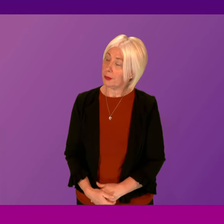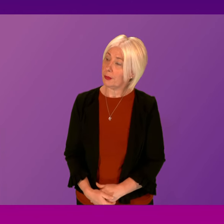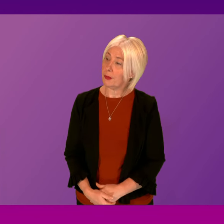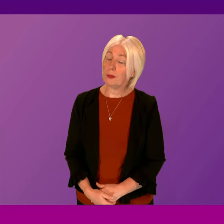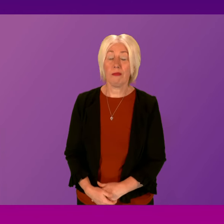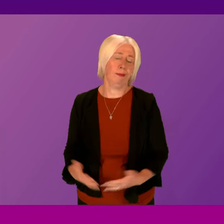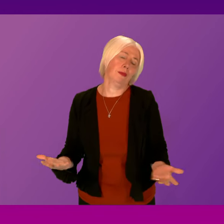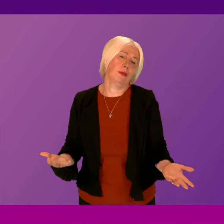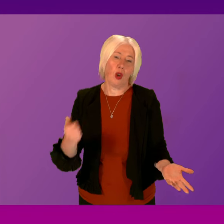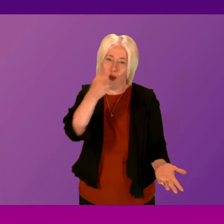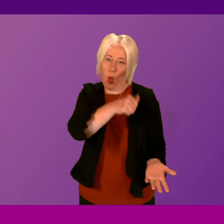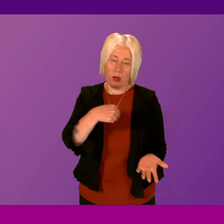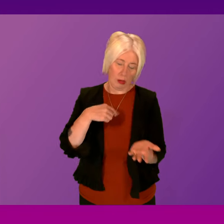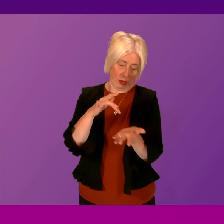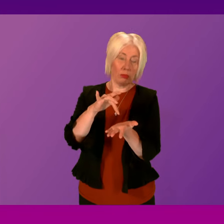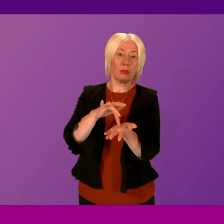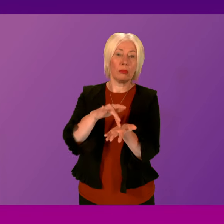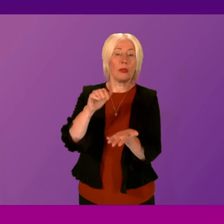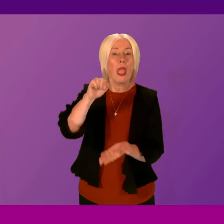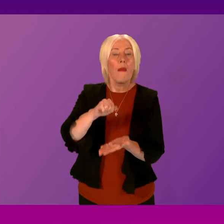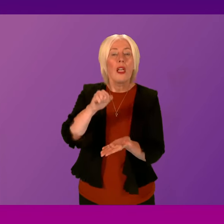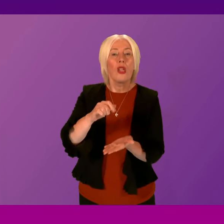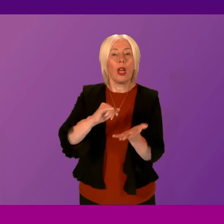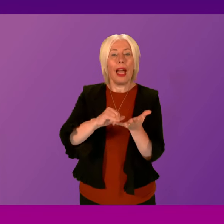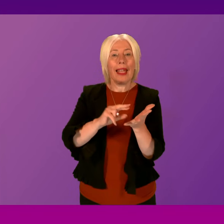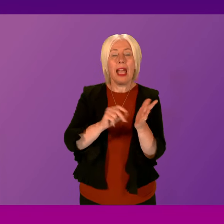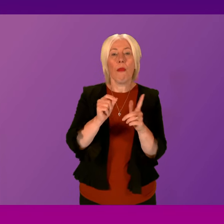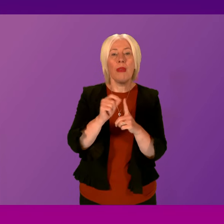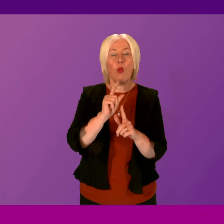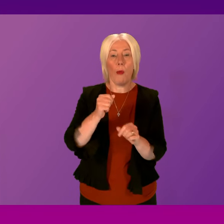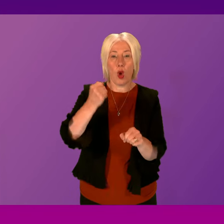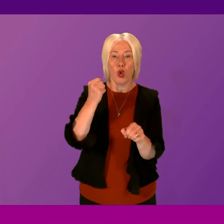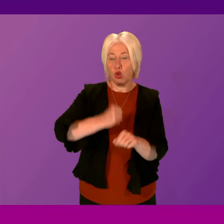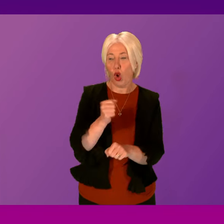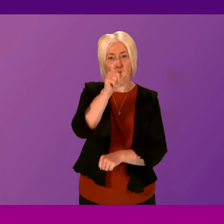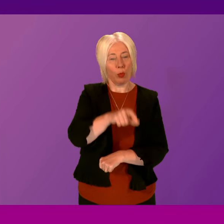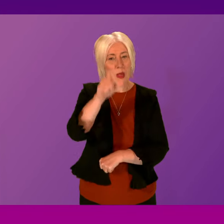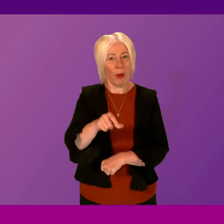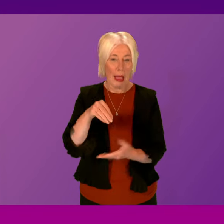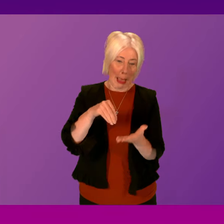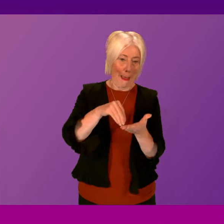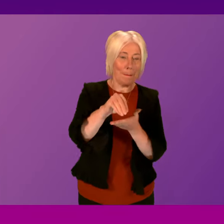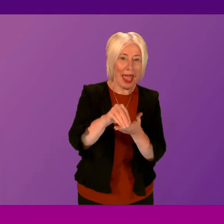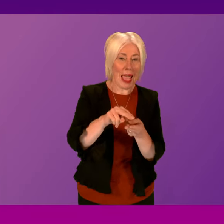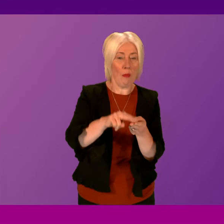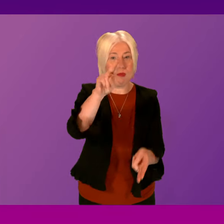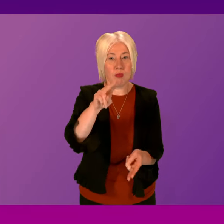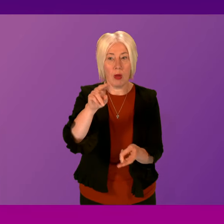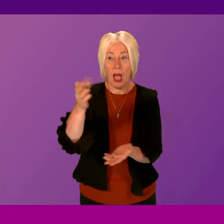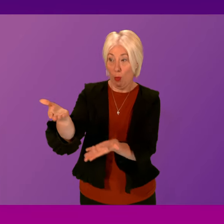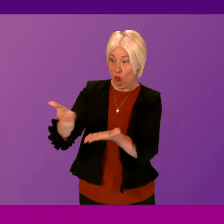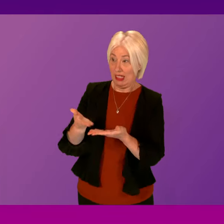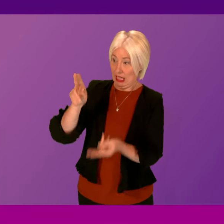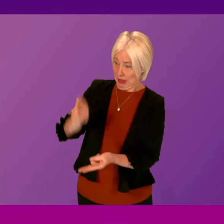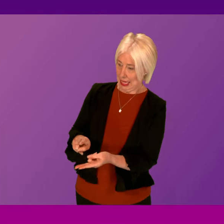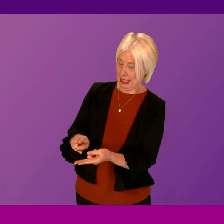Of course, at its heart, this was a budget from the SNP, which was about Scots paying more and getting less. That's what's going to happen